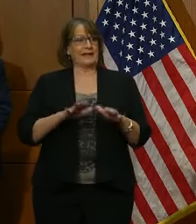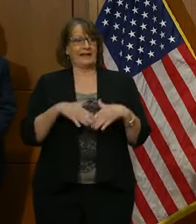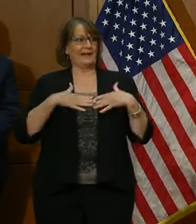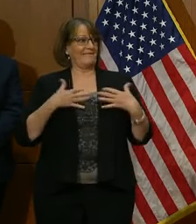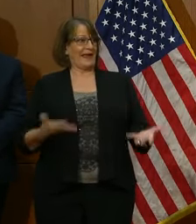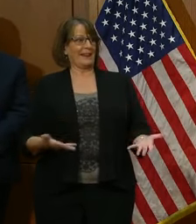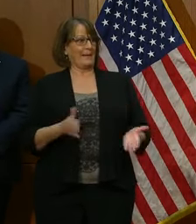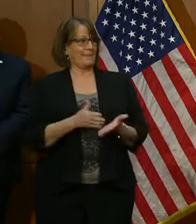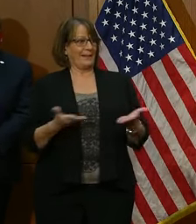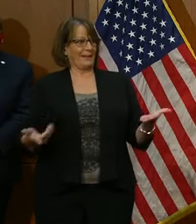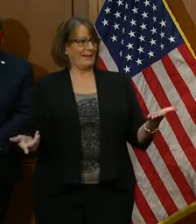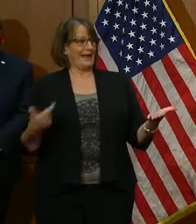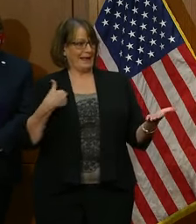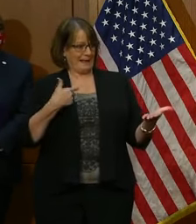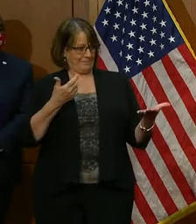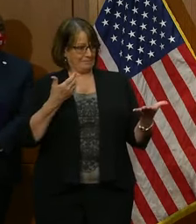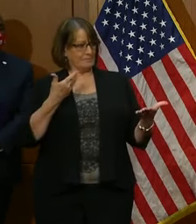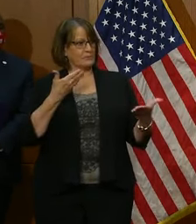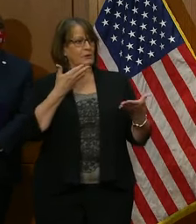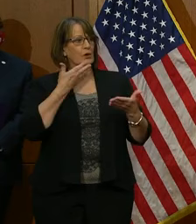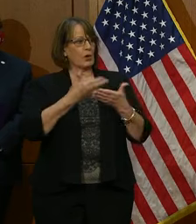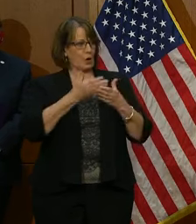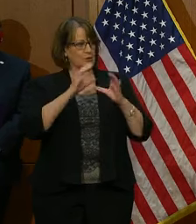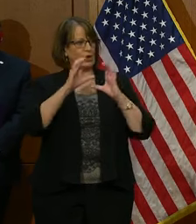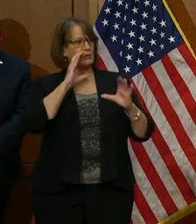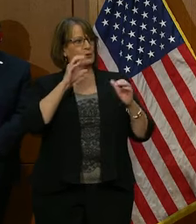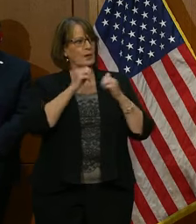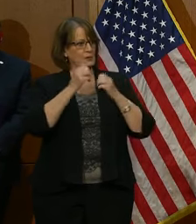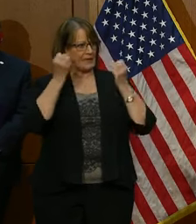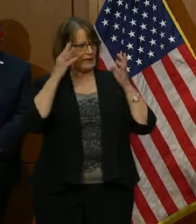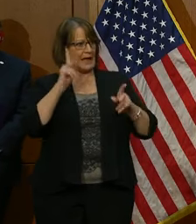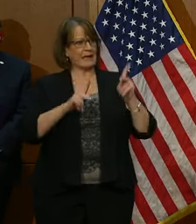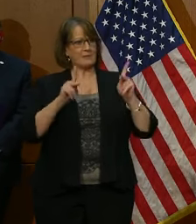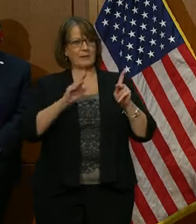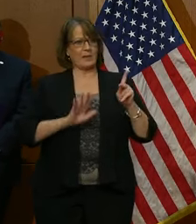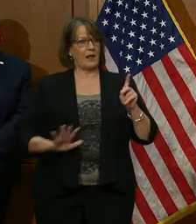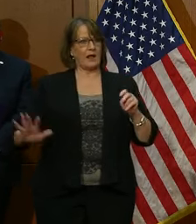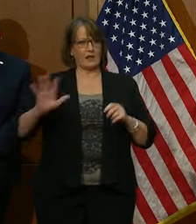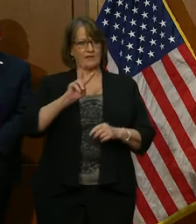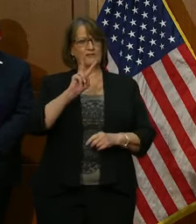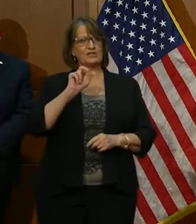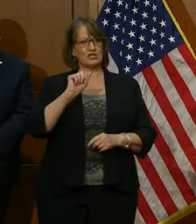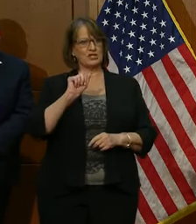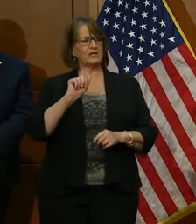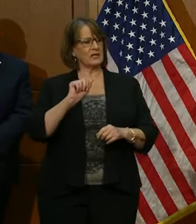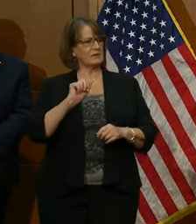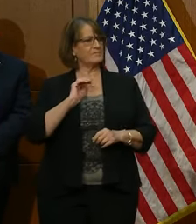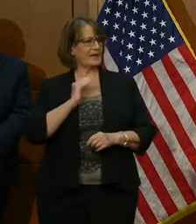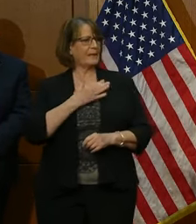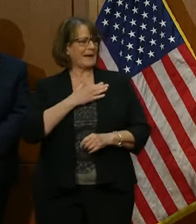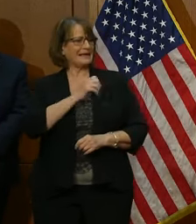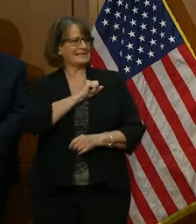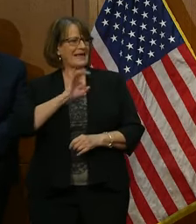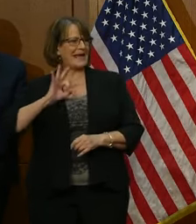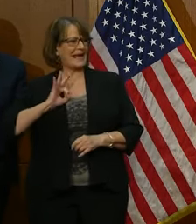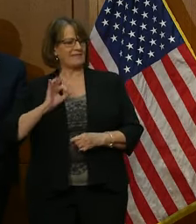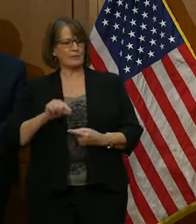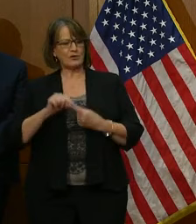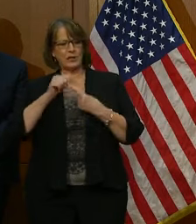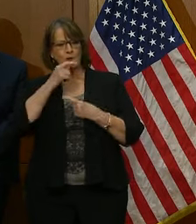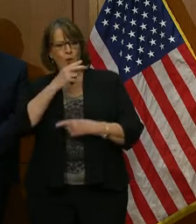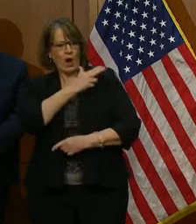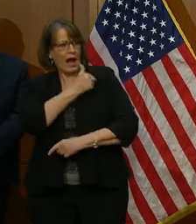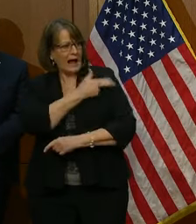I have been in close communication with a lot of people across Virginia, as has our staff, but particularly the Hospital